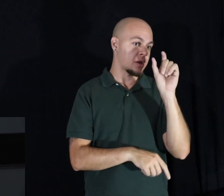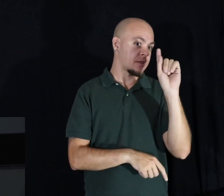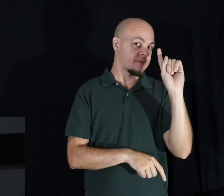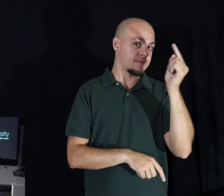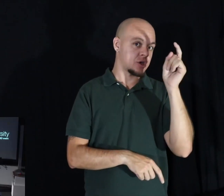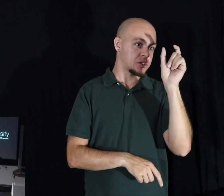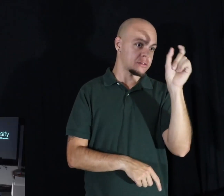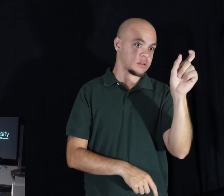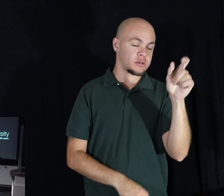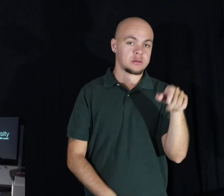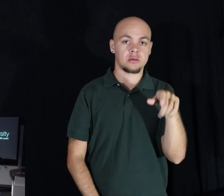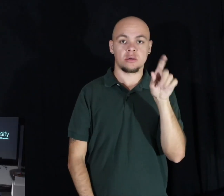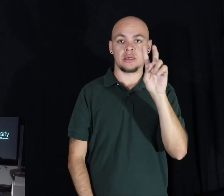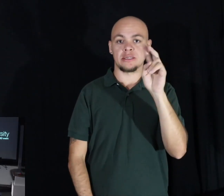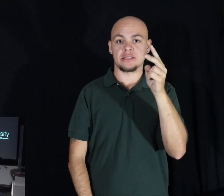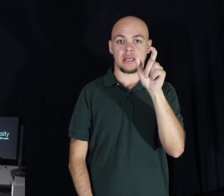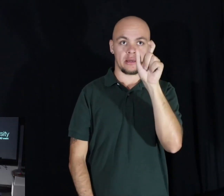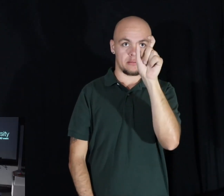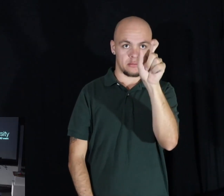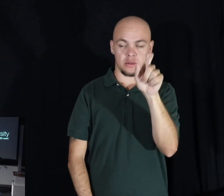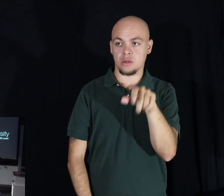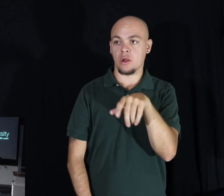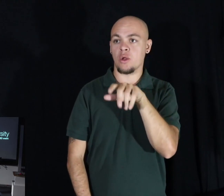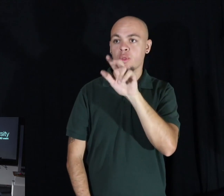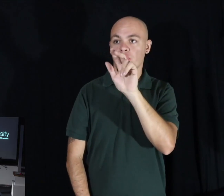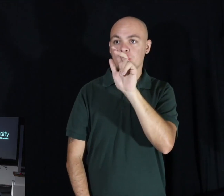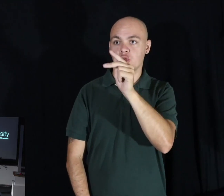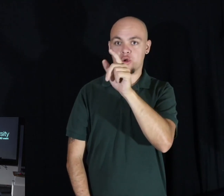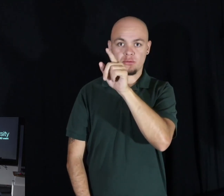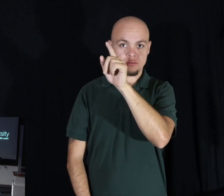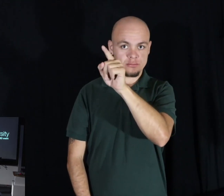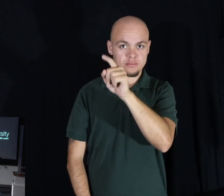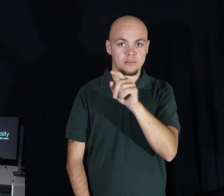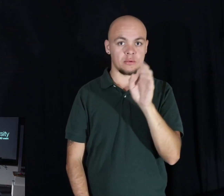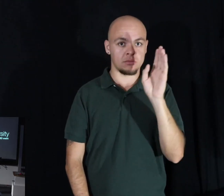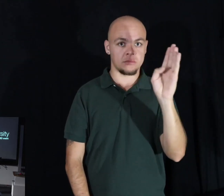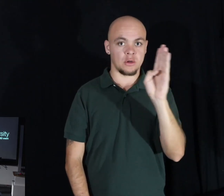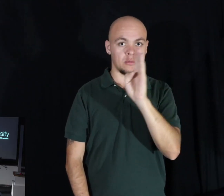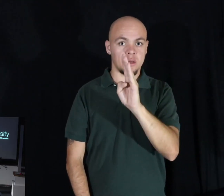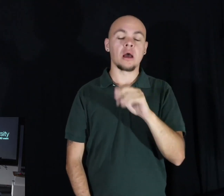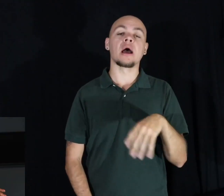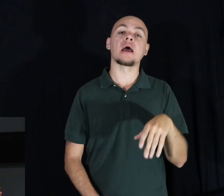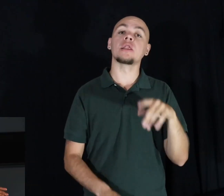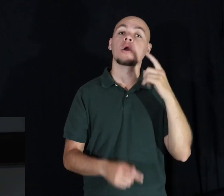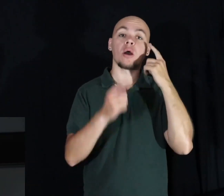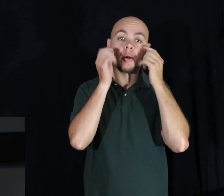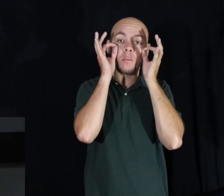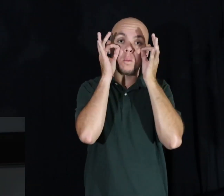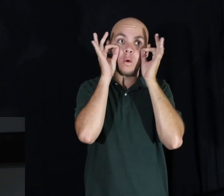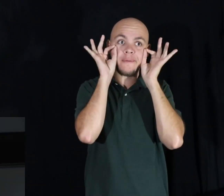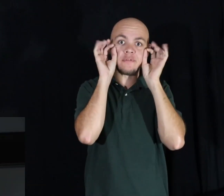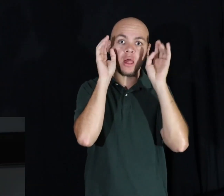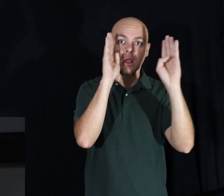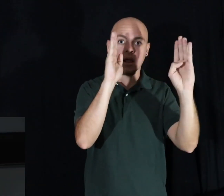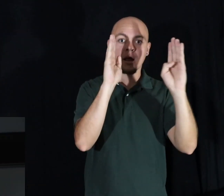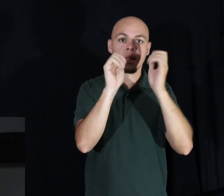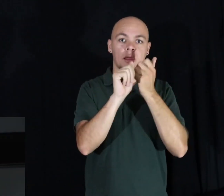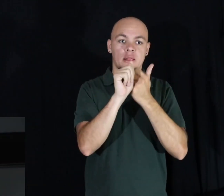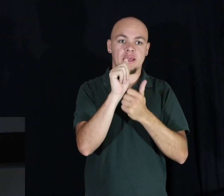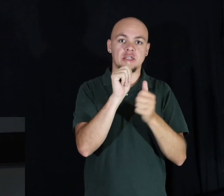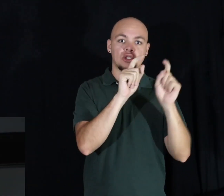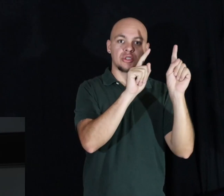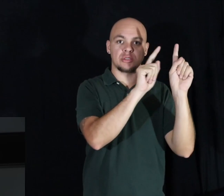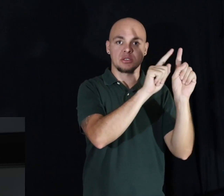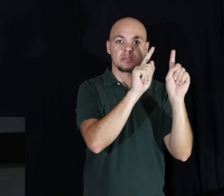over to the second one, and over to the third one using your peripheral vision to read either words, either